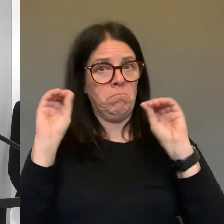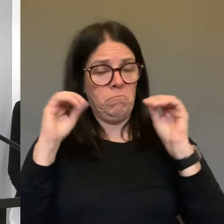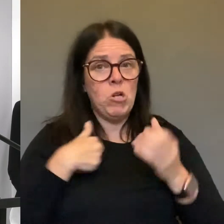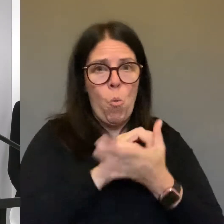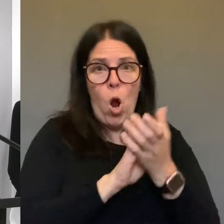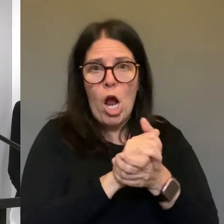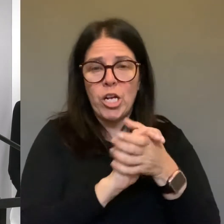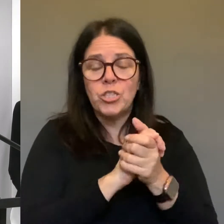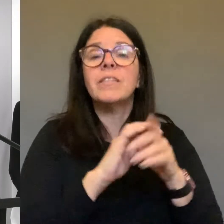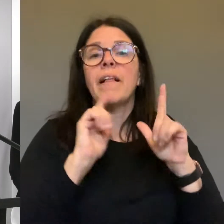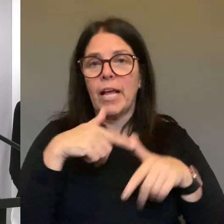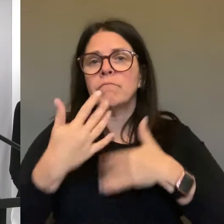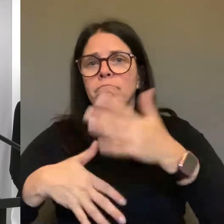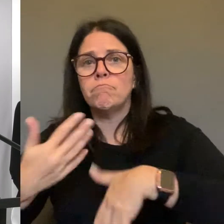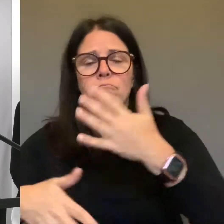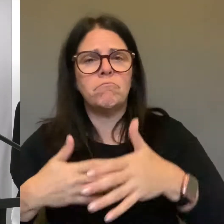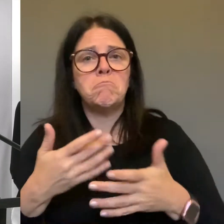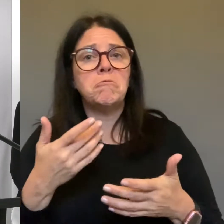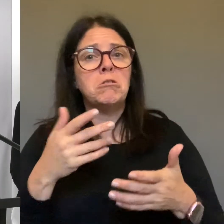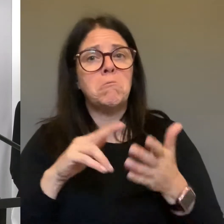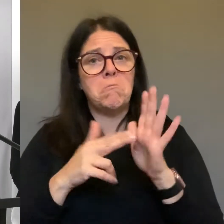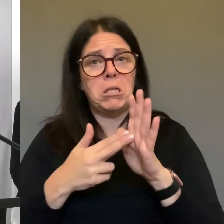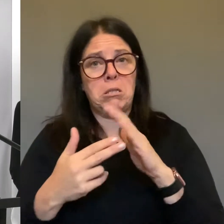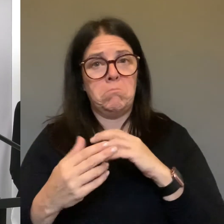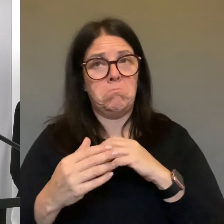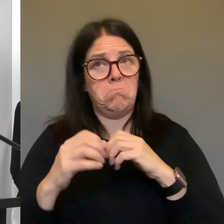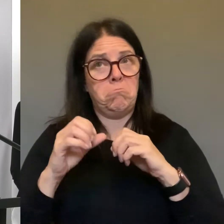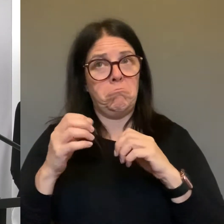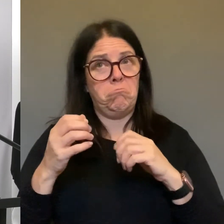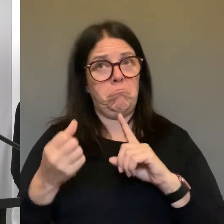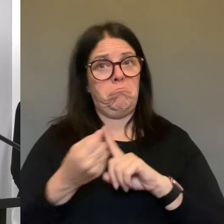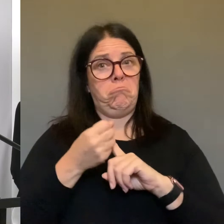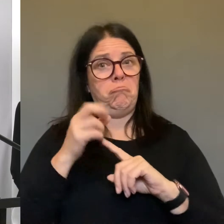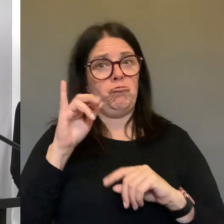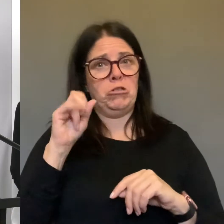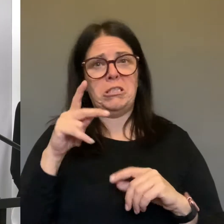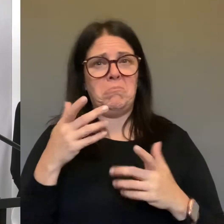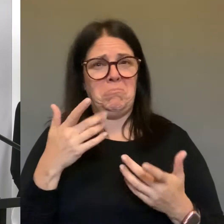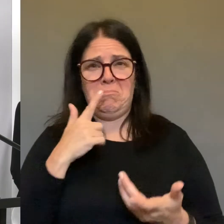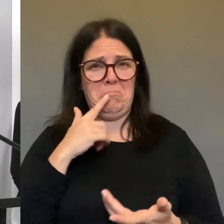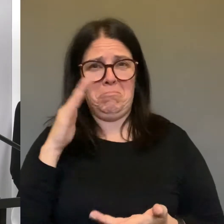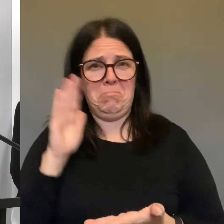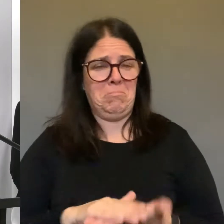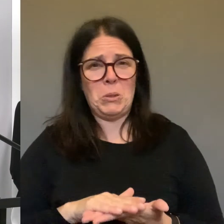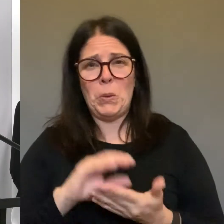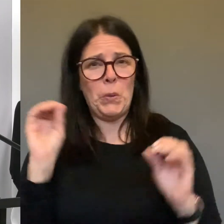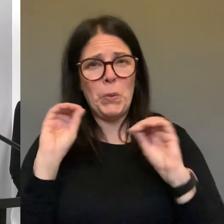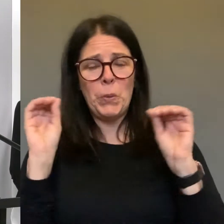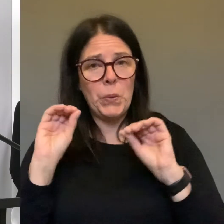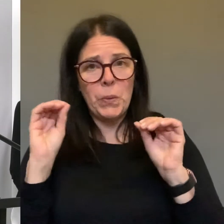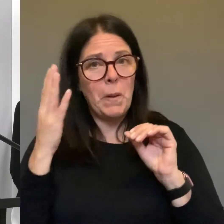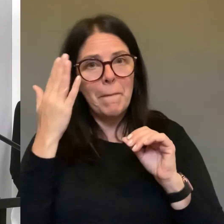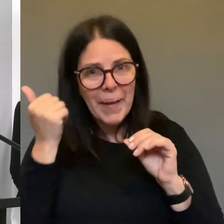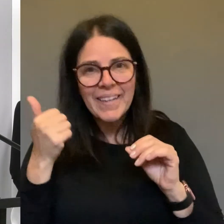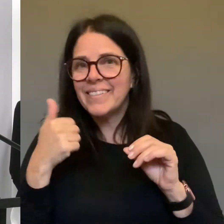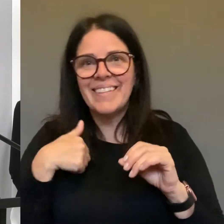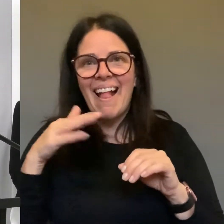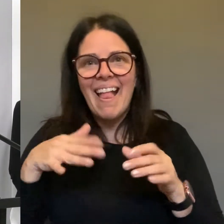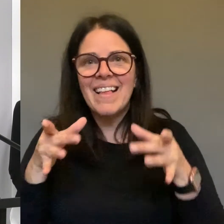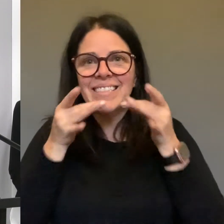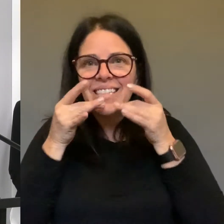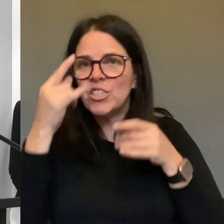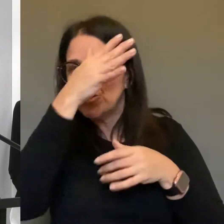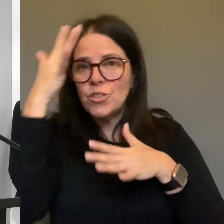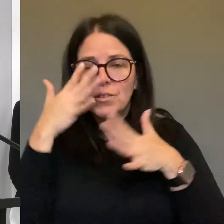hands. For everything that people are saying and doing, yeah, you can do that, but the most important thing is you still want to have to